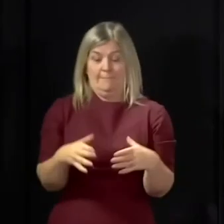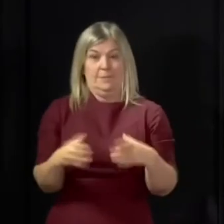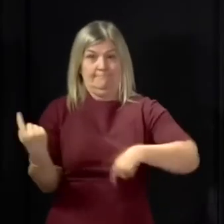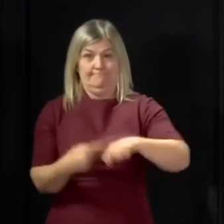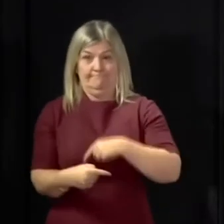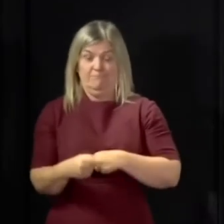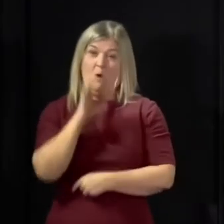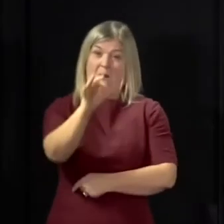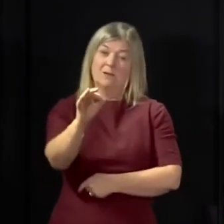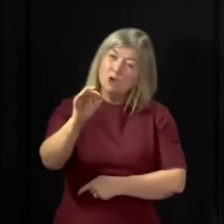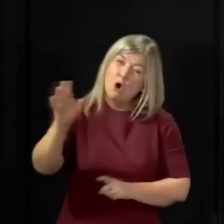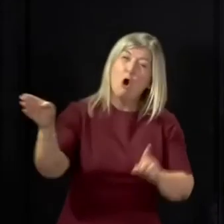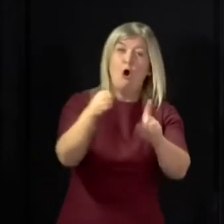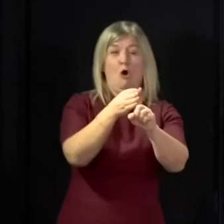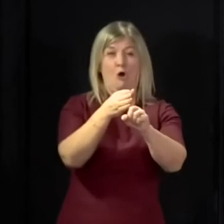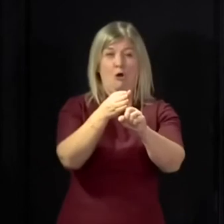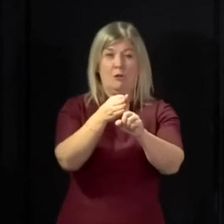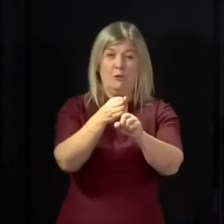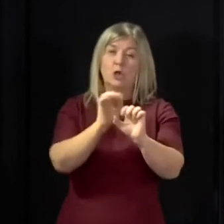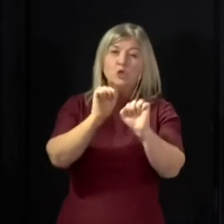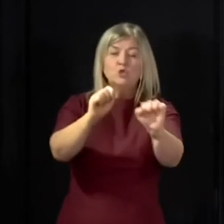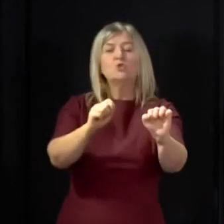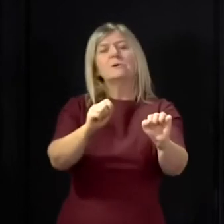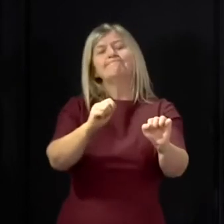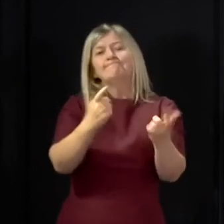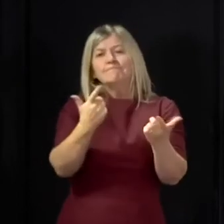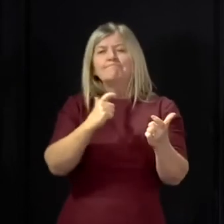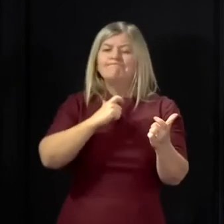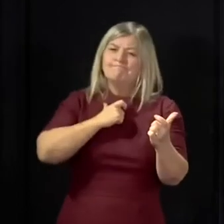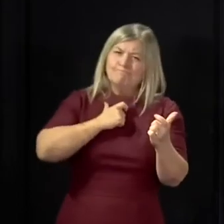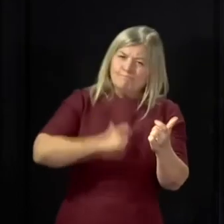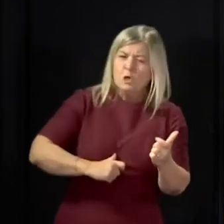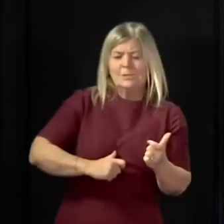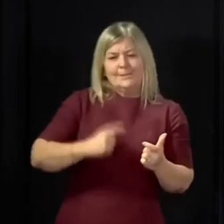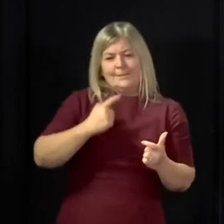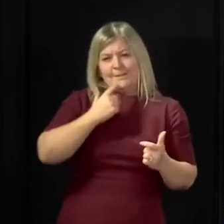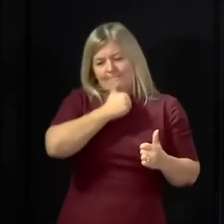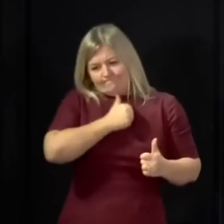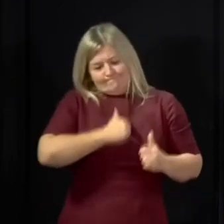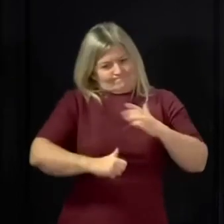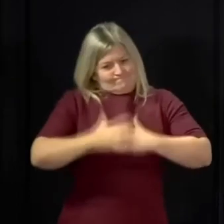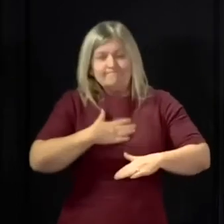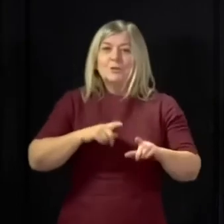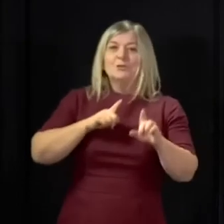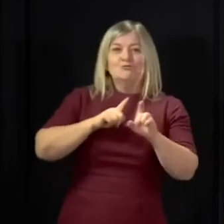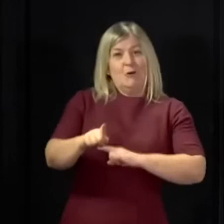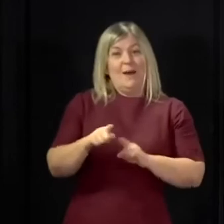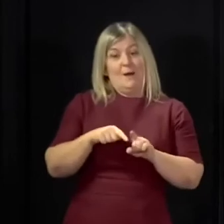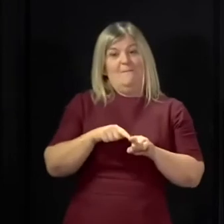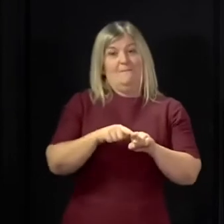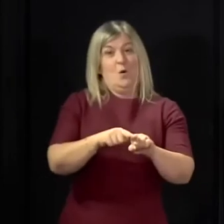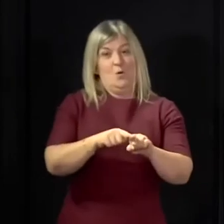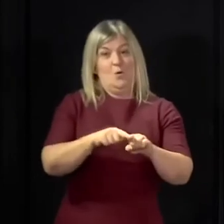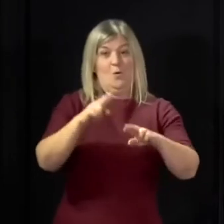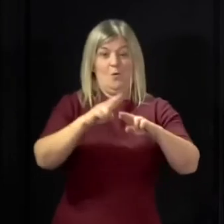everyone to redouble your personal efforts in sticking to the rules and following facts. That may sound